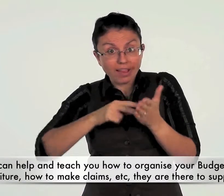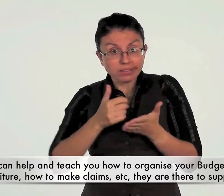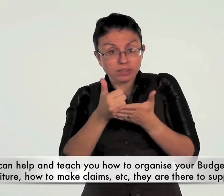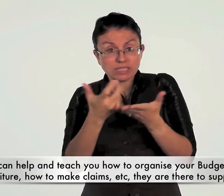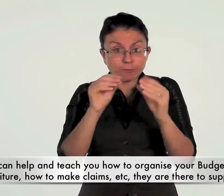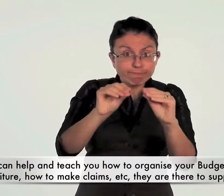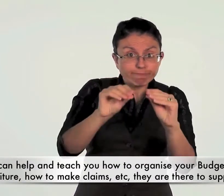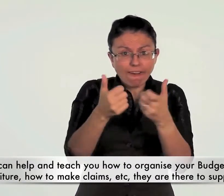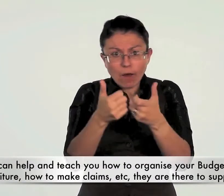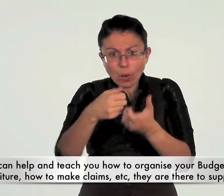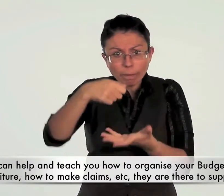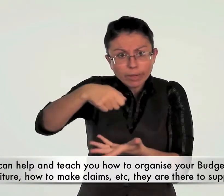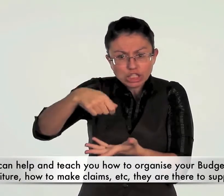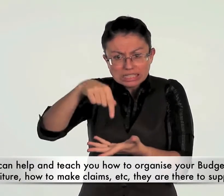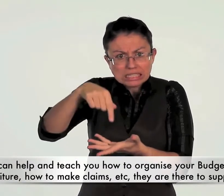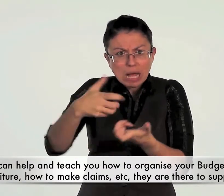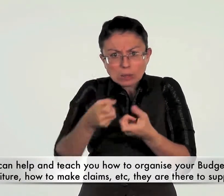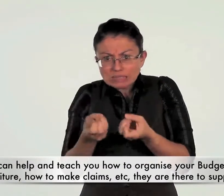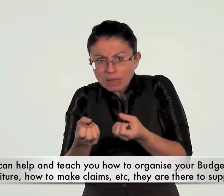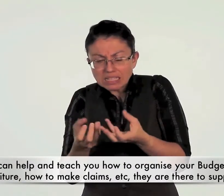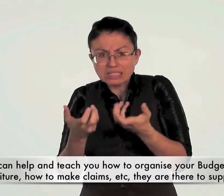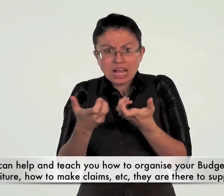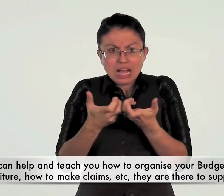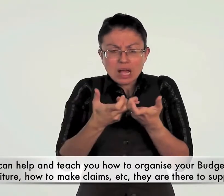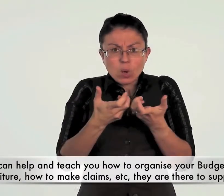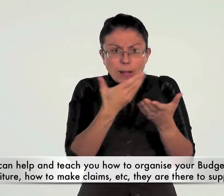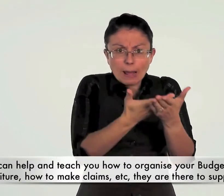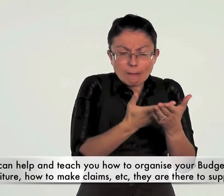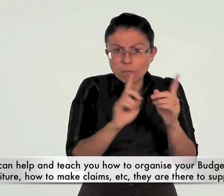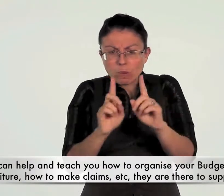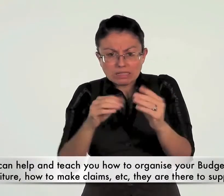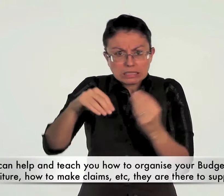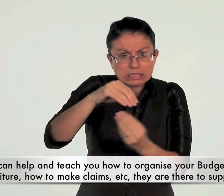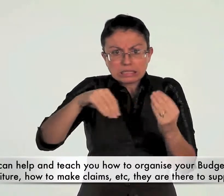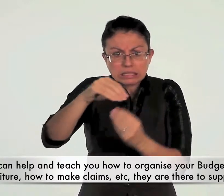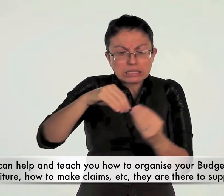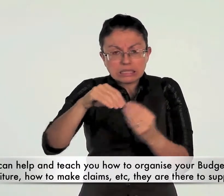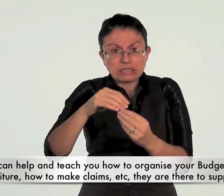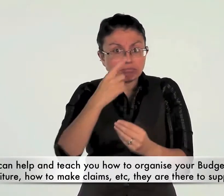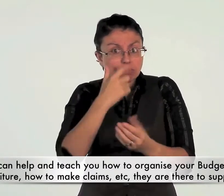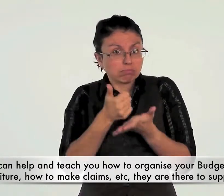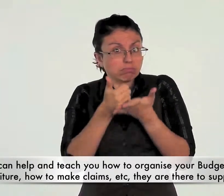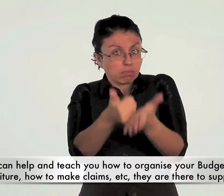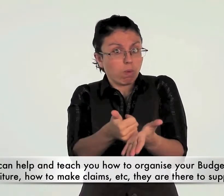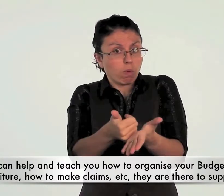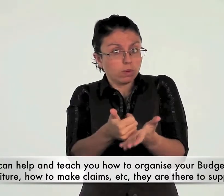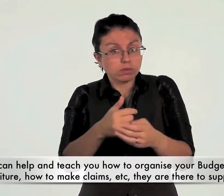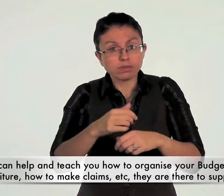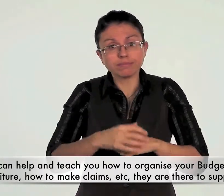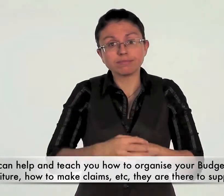They can help and teach you how to organise your budget, your expenditure, how to make claims etc. They